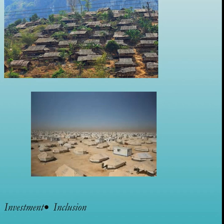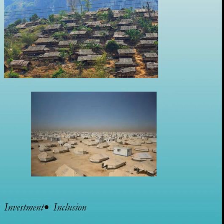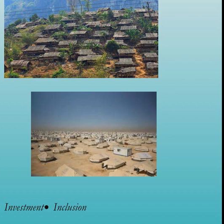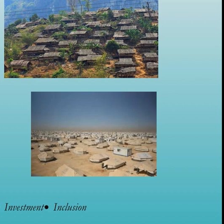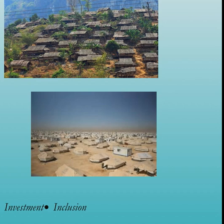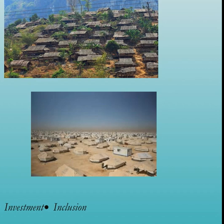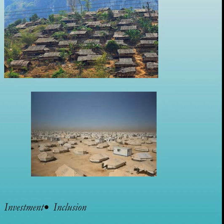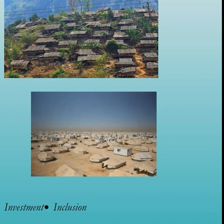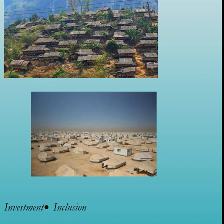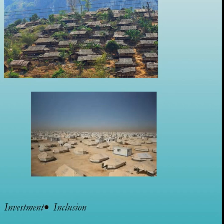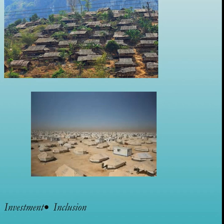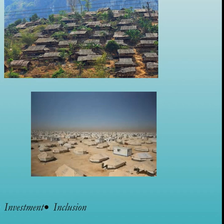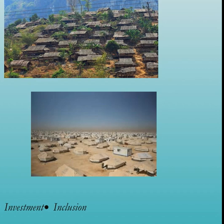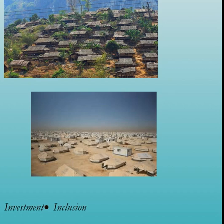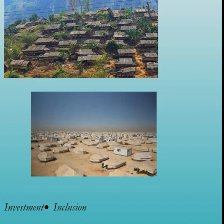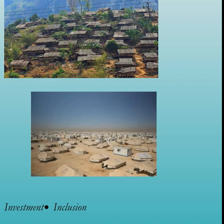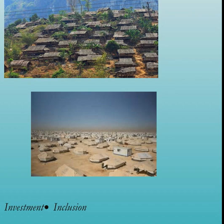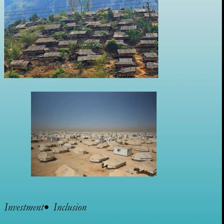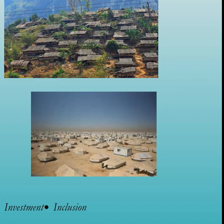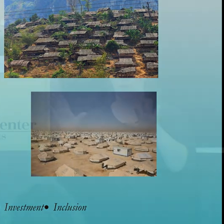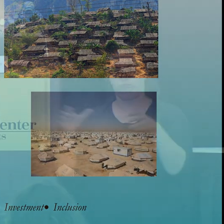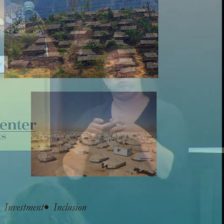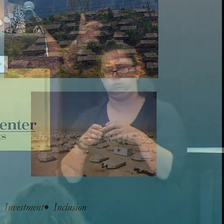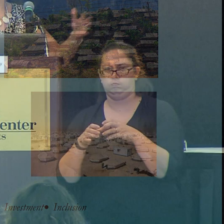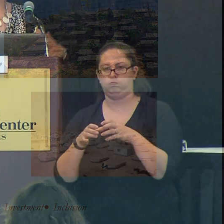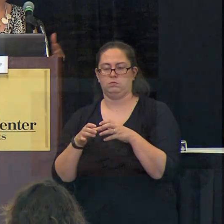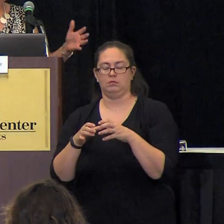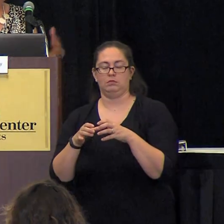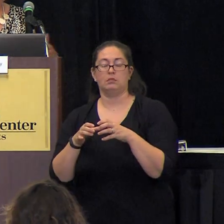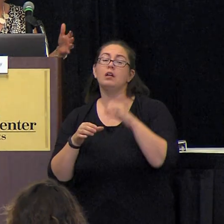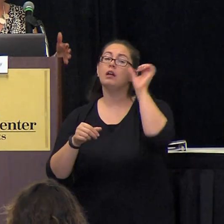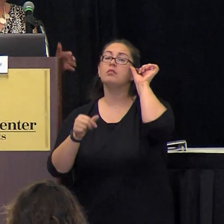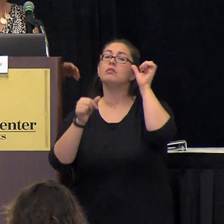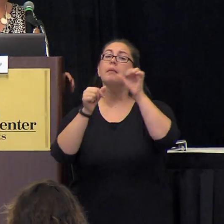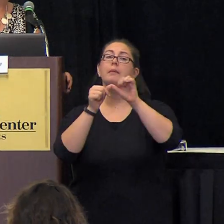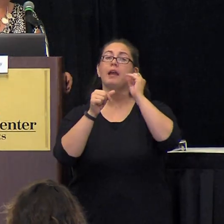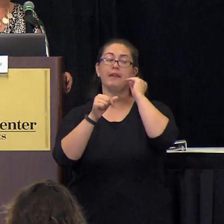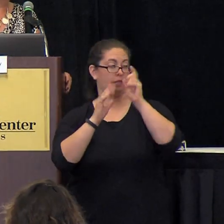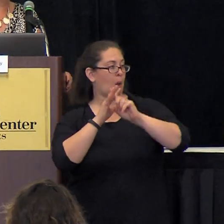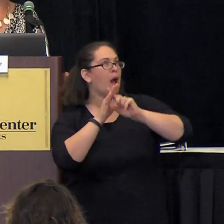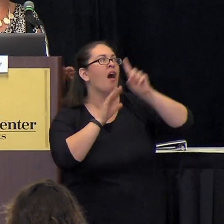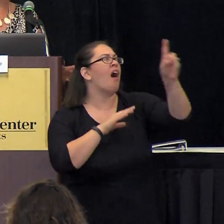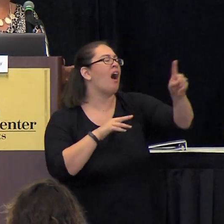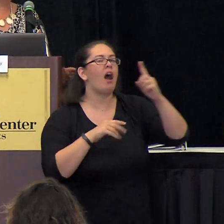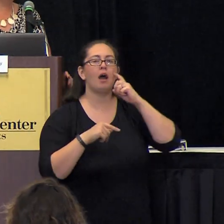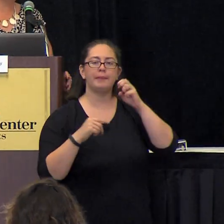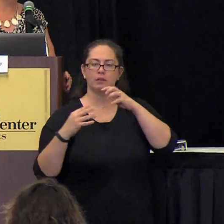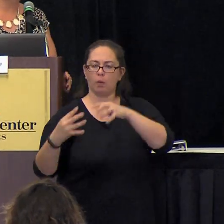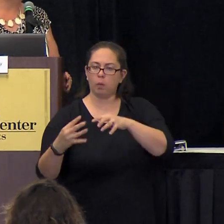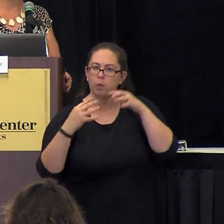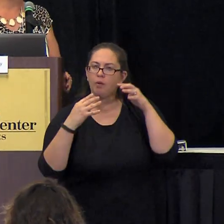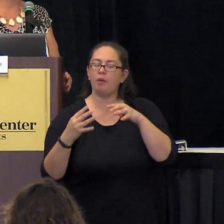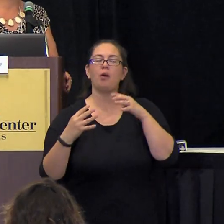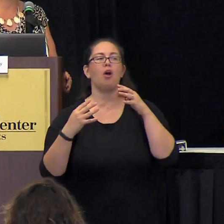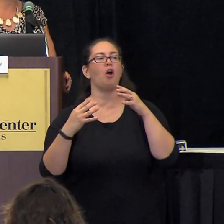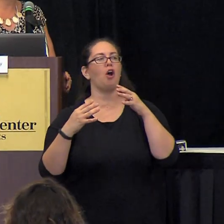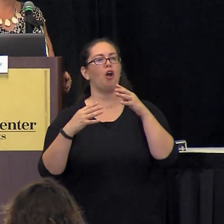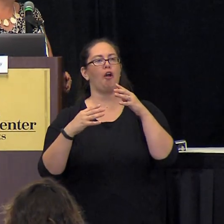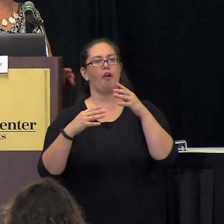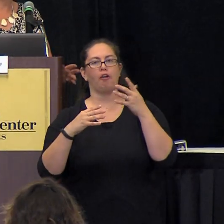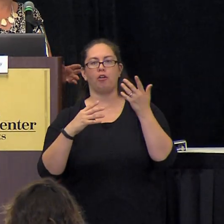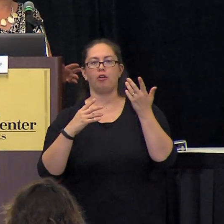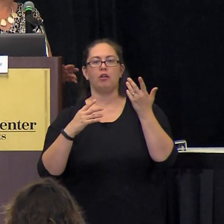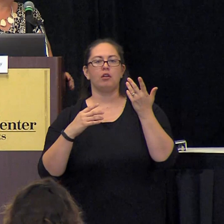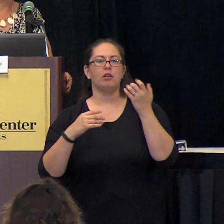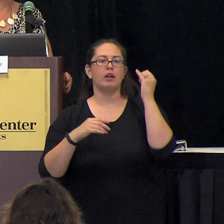but people are all grouped together remember if you fled a war or persecution if